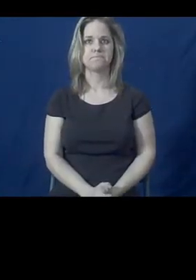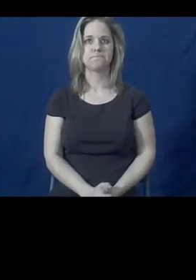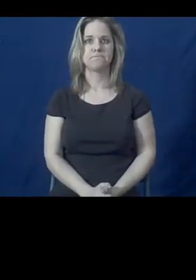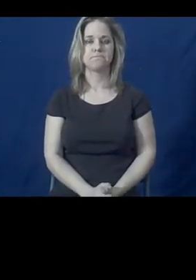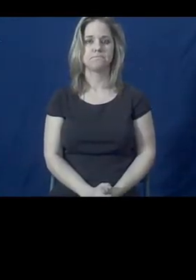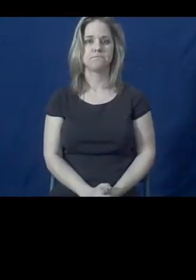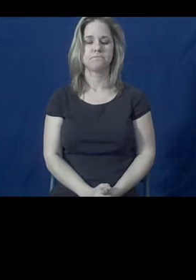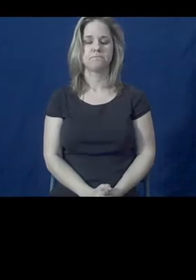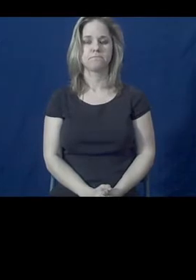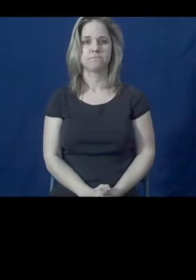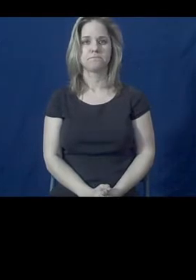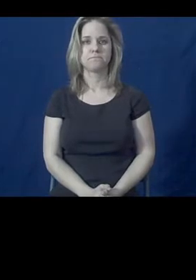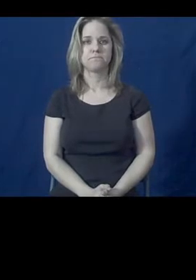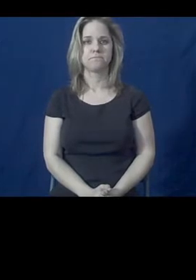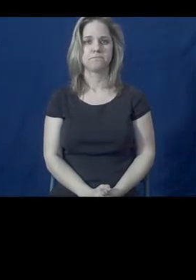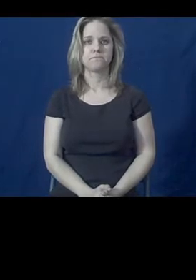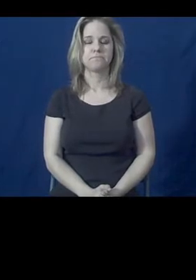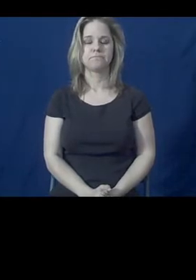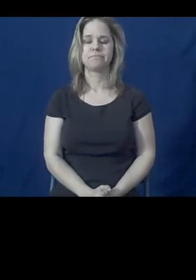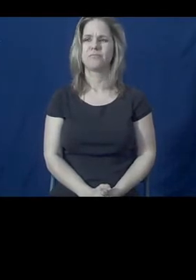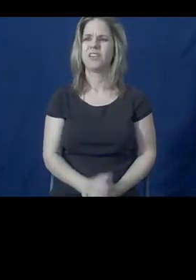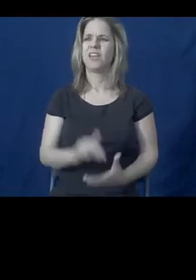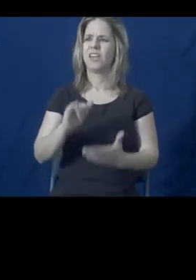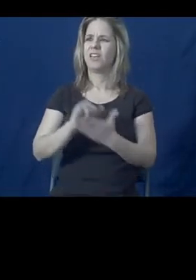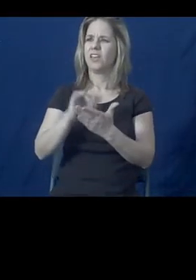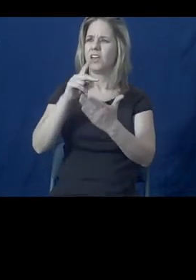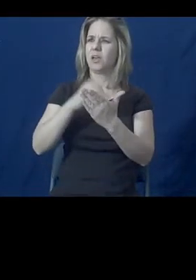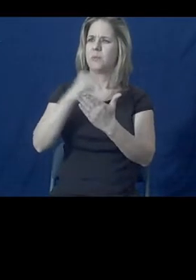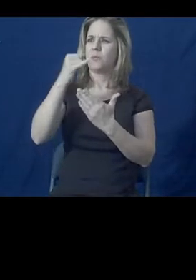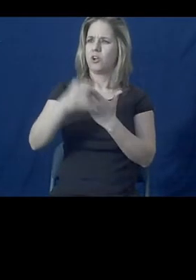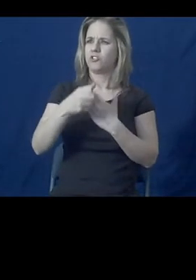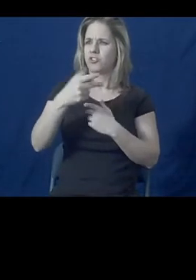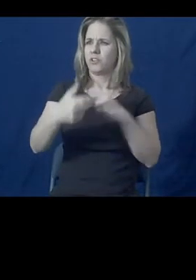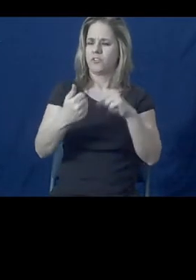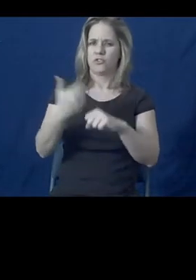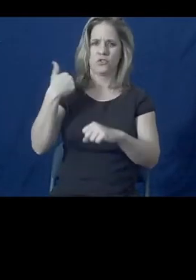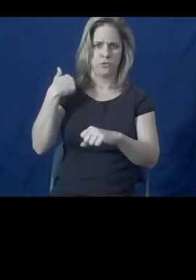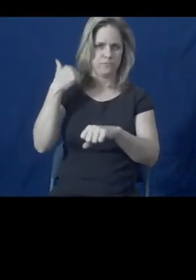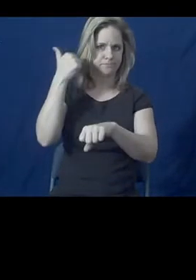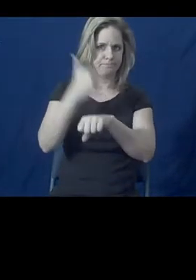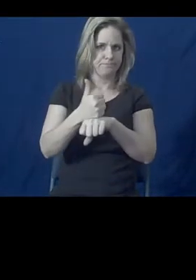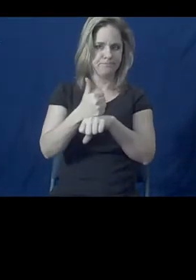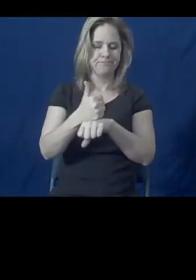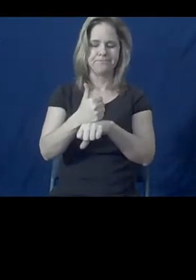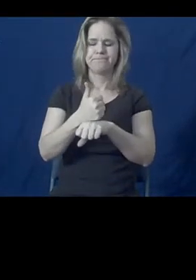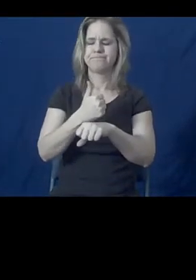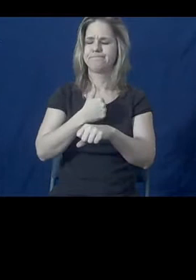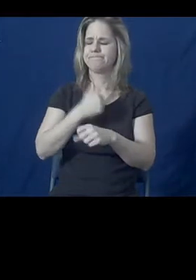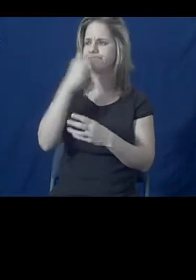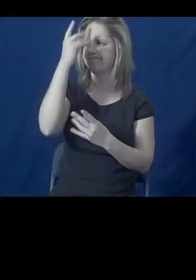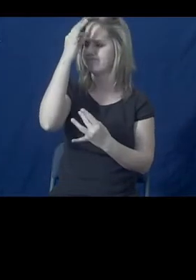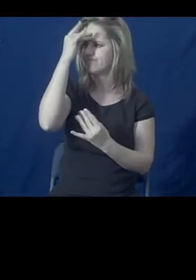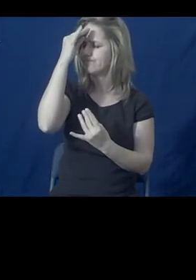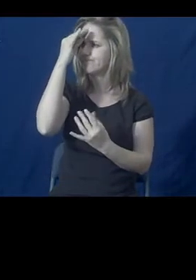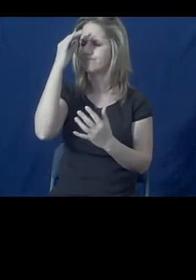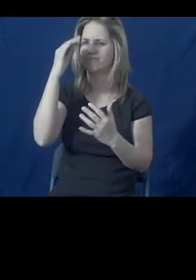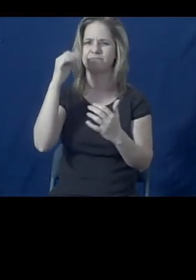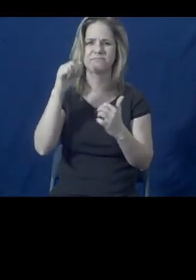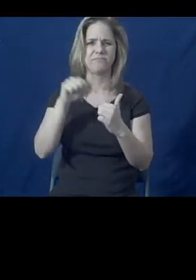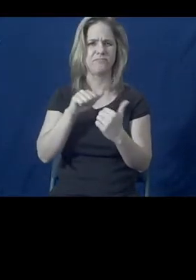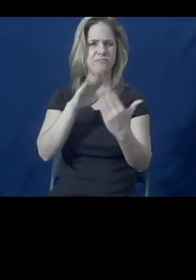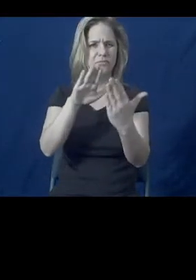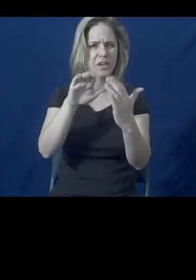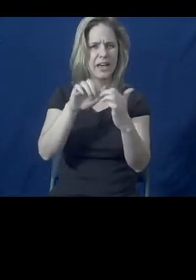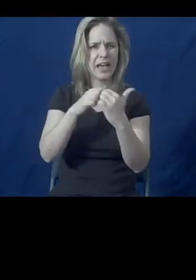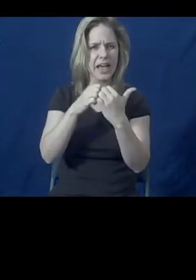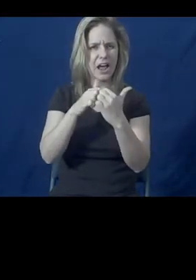When I started the project a few years back, I was kind of thinking about how to address this issue